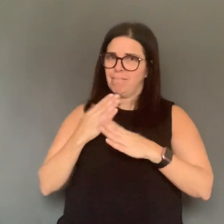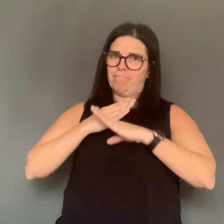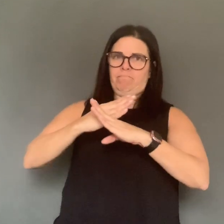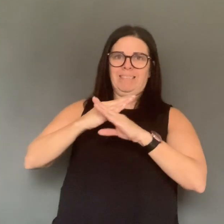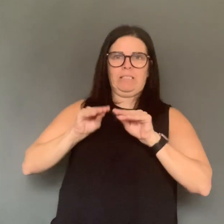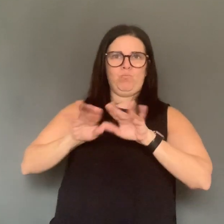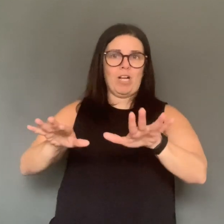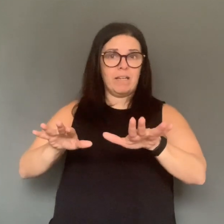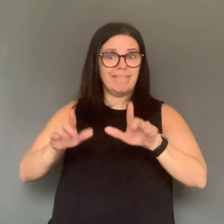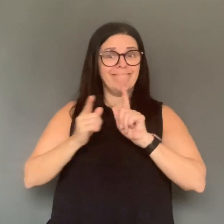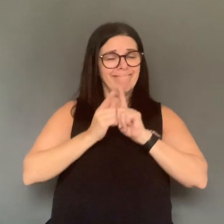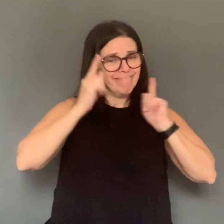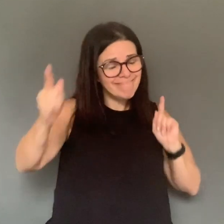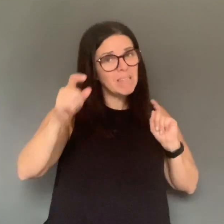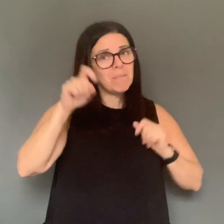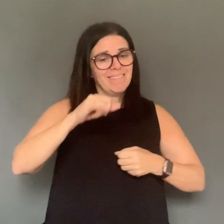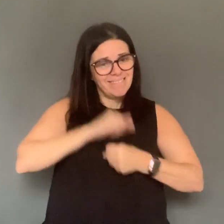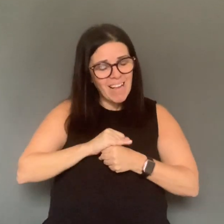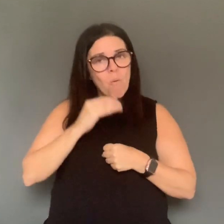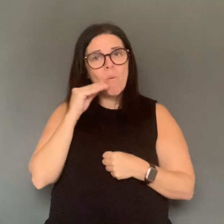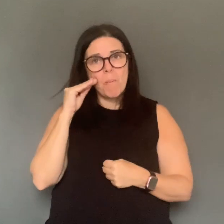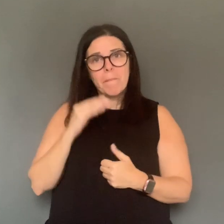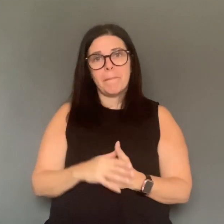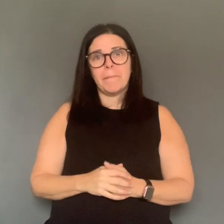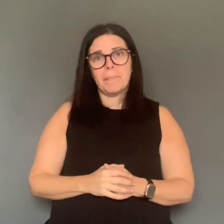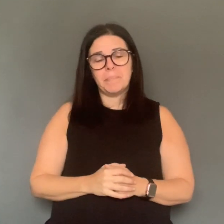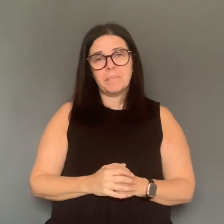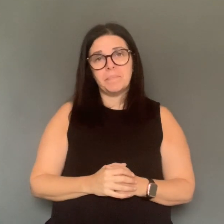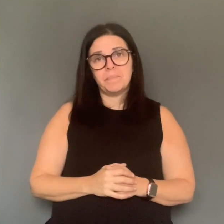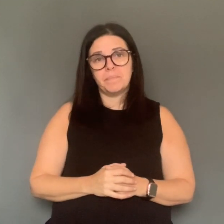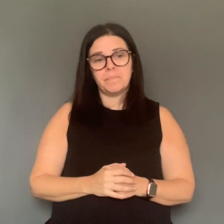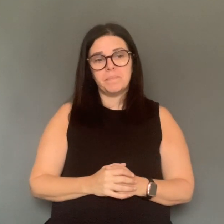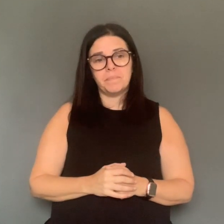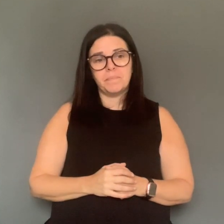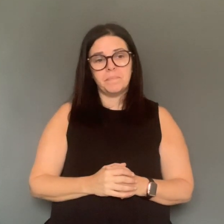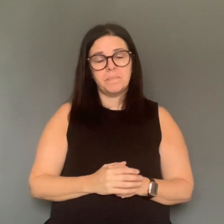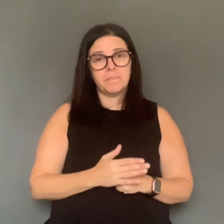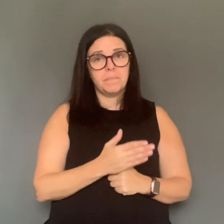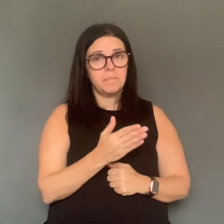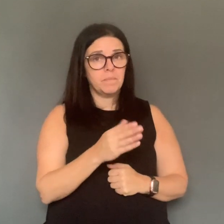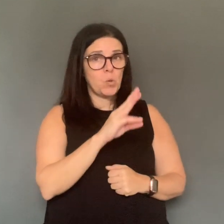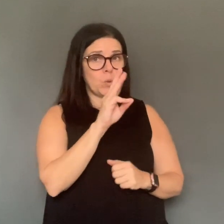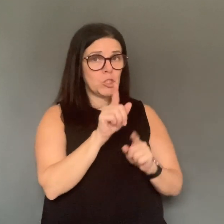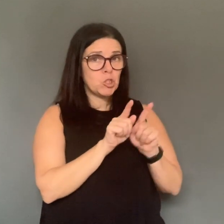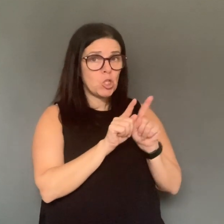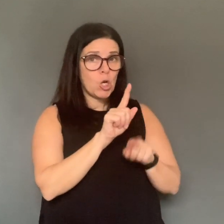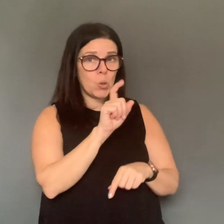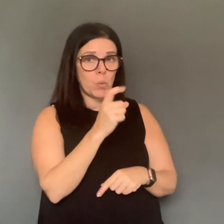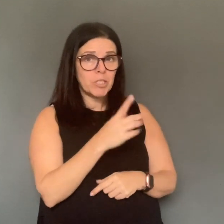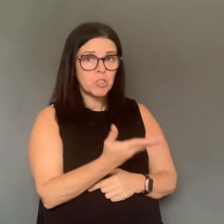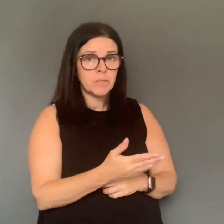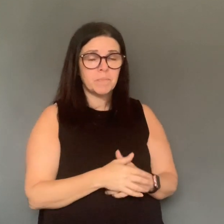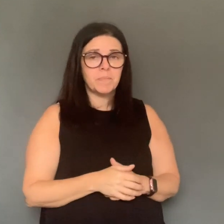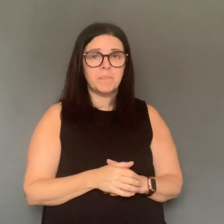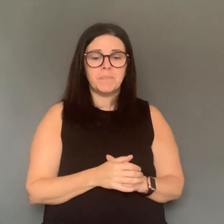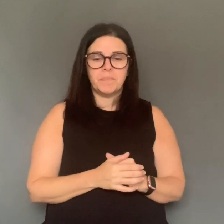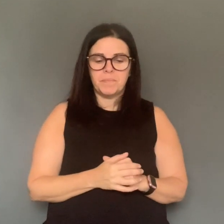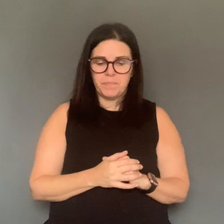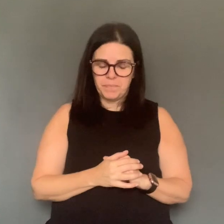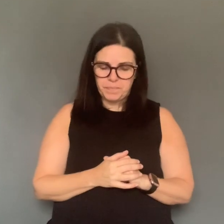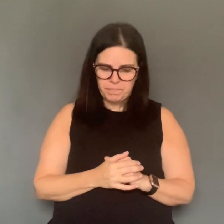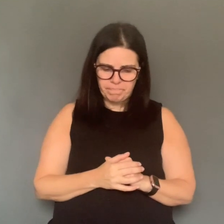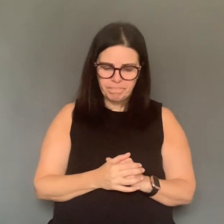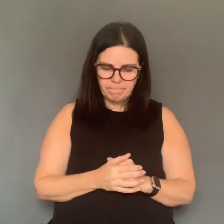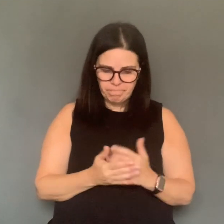The task force is predicting 100,000 to 240,000 deaths in the U.S. related to COVID-19.